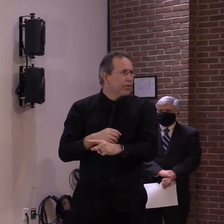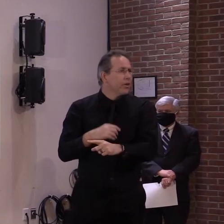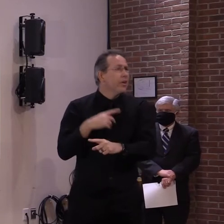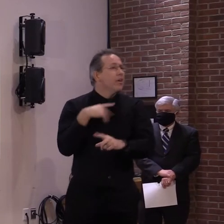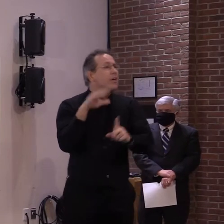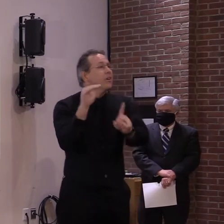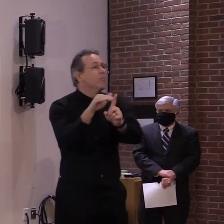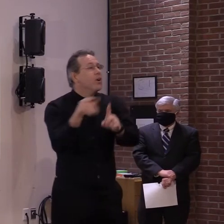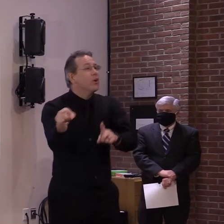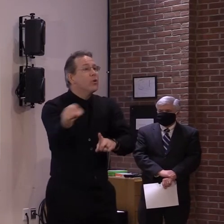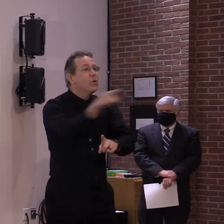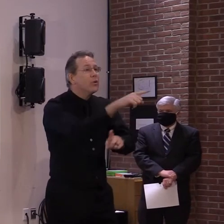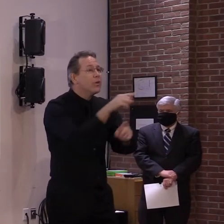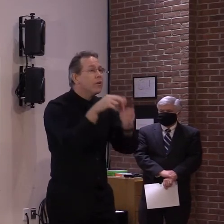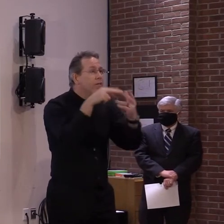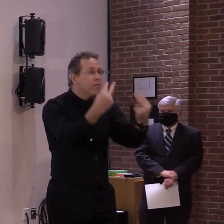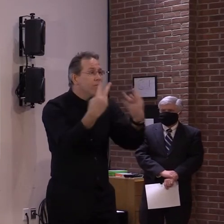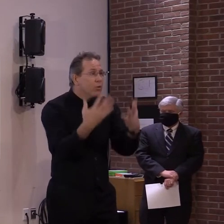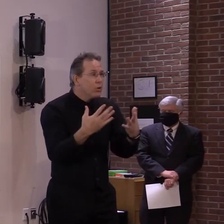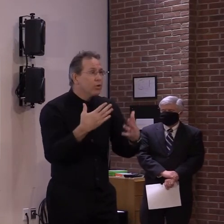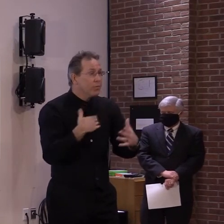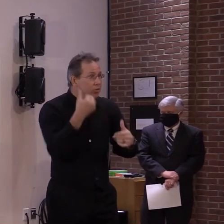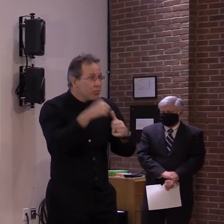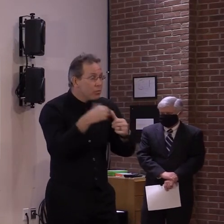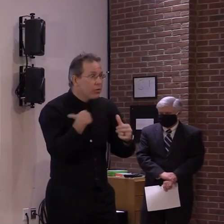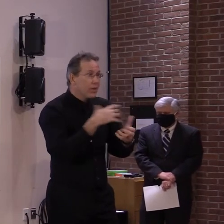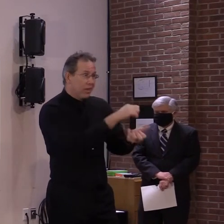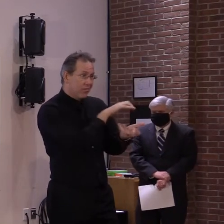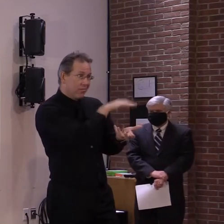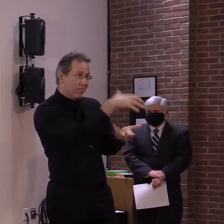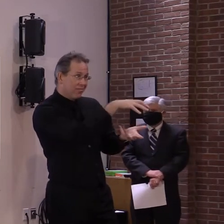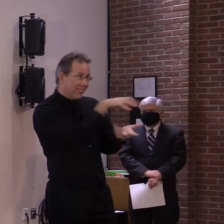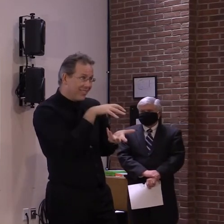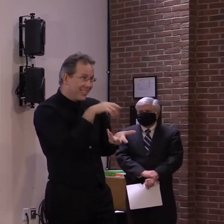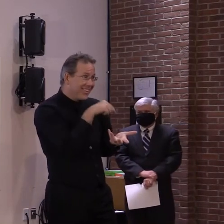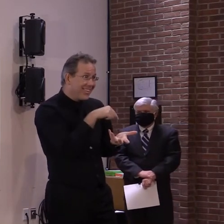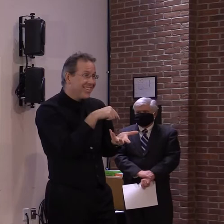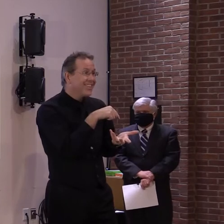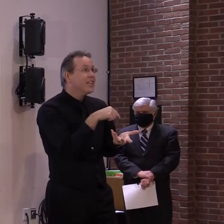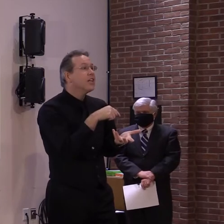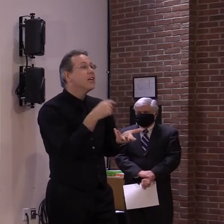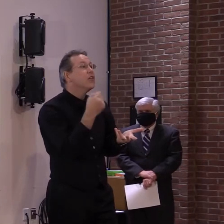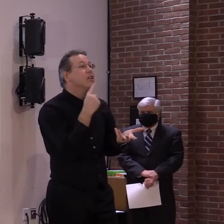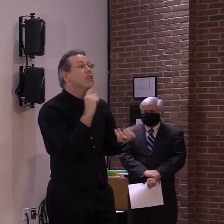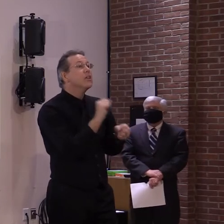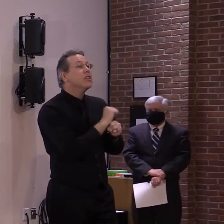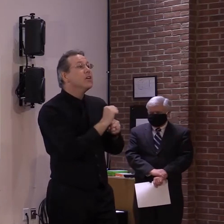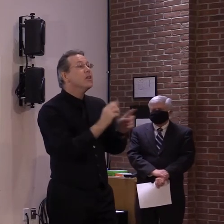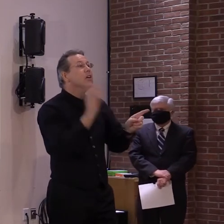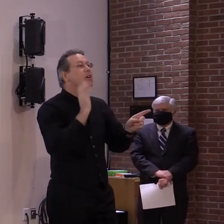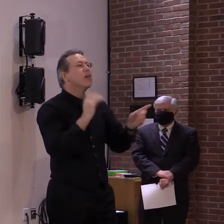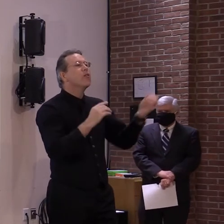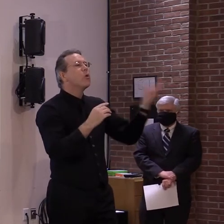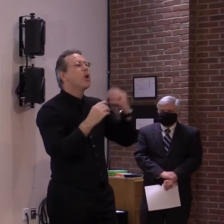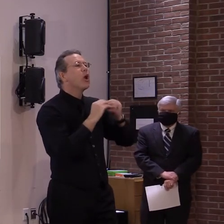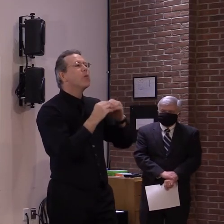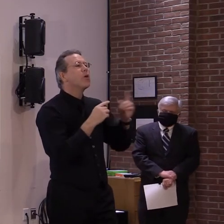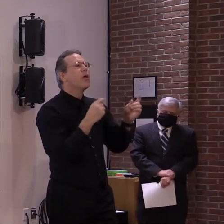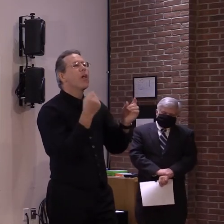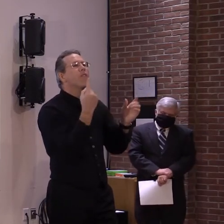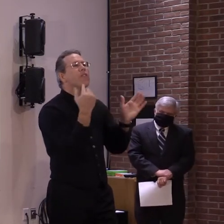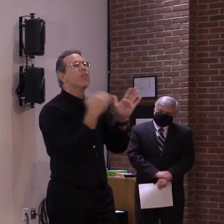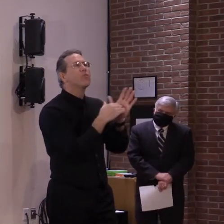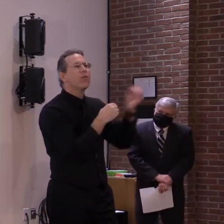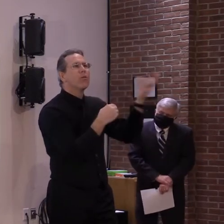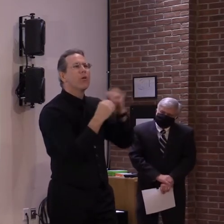and that we would not go any lower than that. And here we are at 8,800, 8,900. So